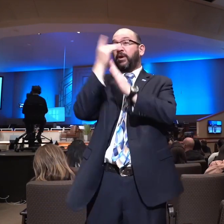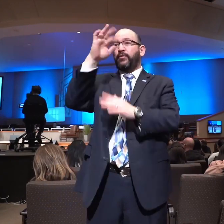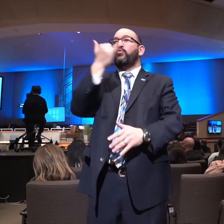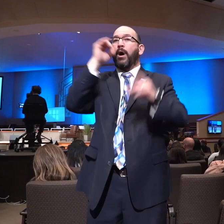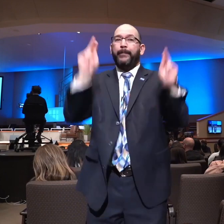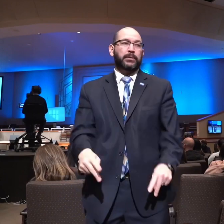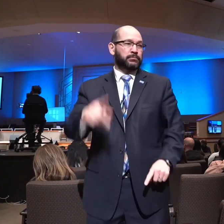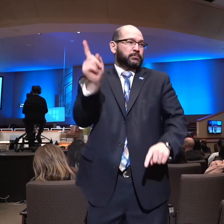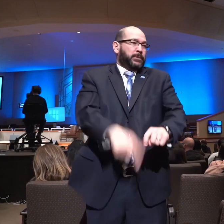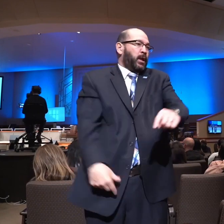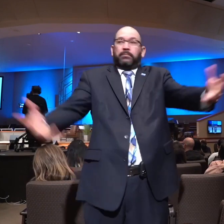person.